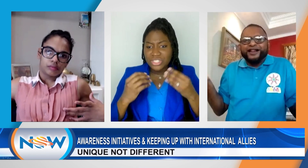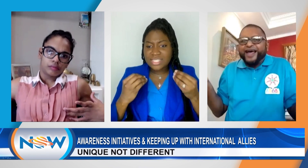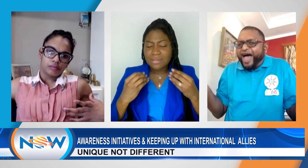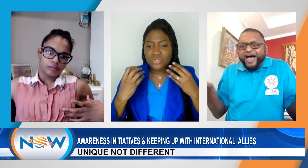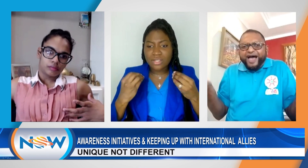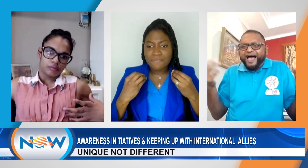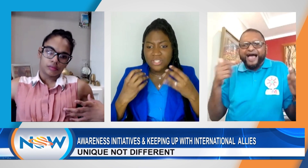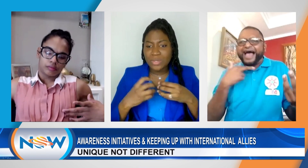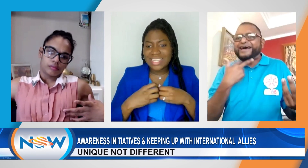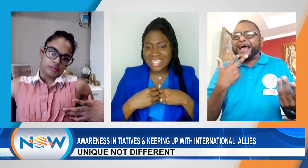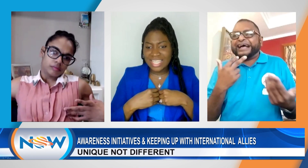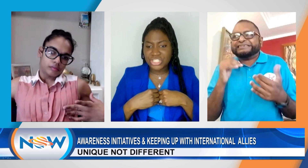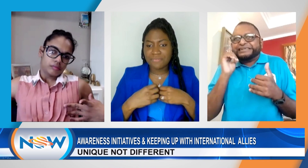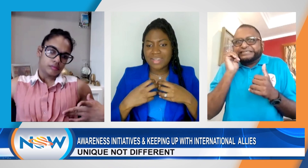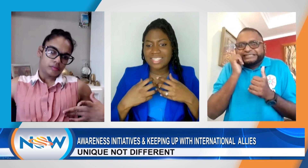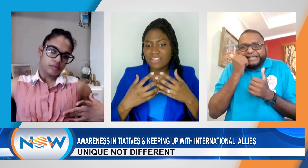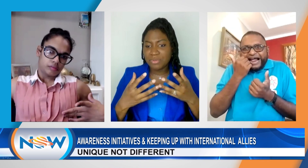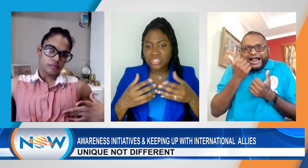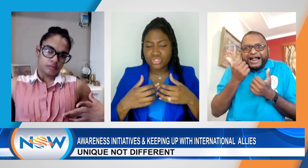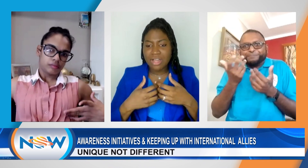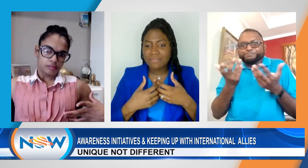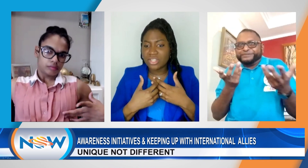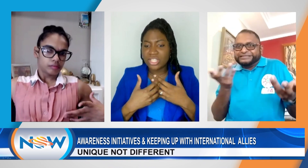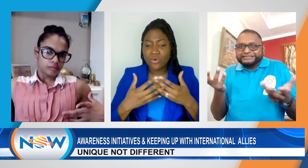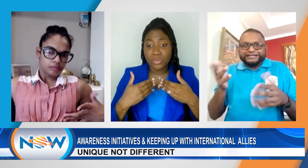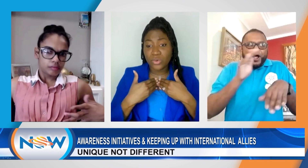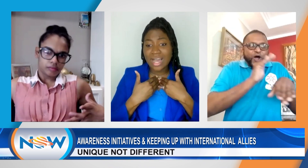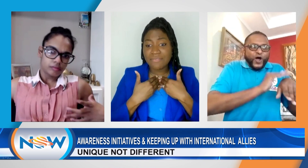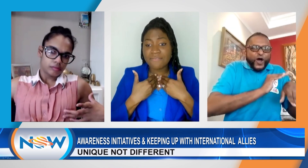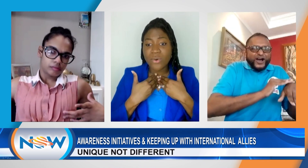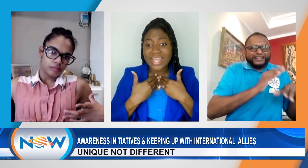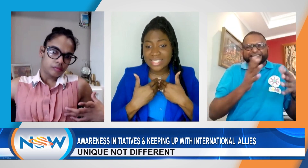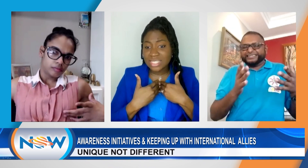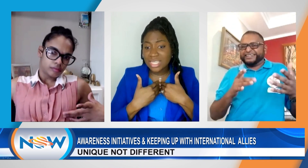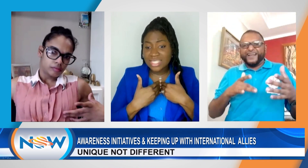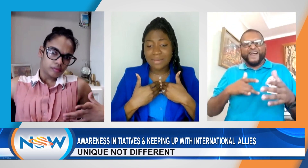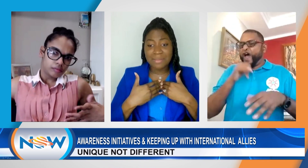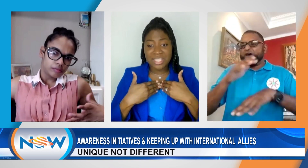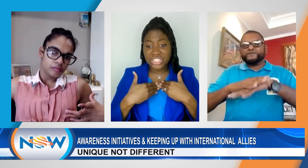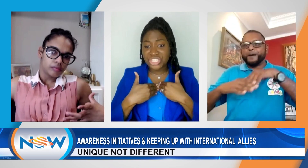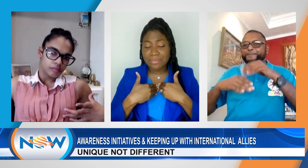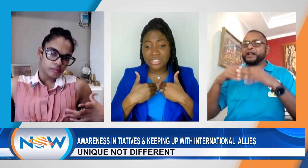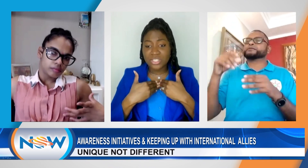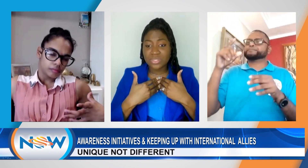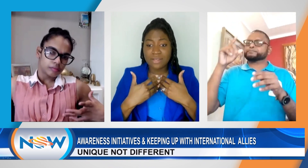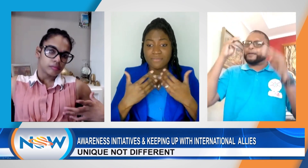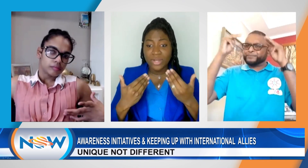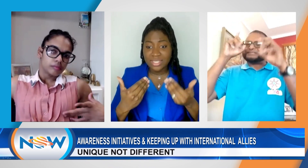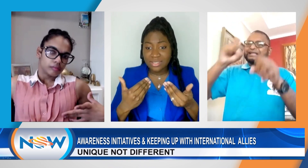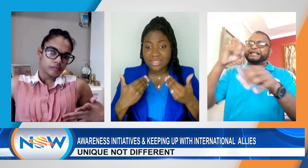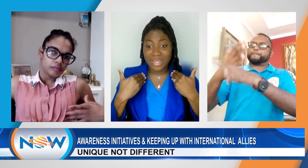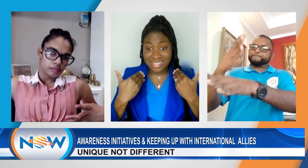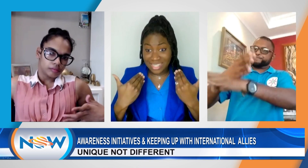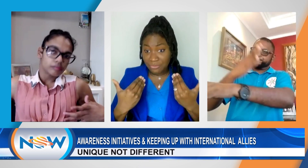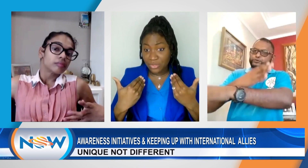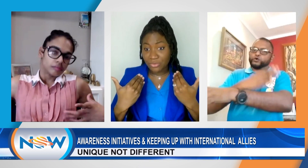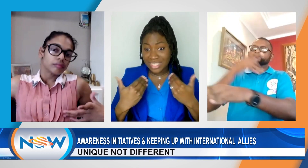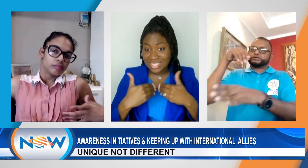you know, just some sort of visual indication for deaf person traveling on their own. We don't have a voice. Some may be ashamed to use their voice because we are deaf, we don't really